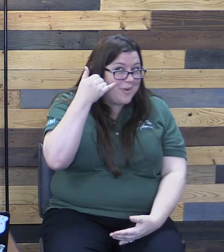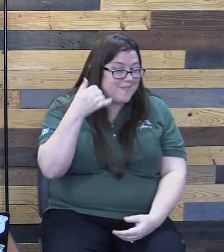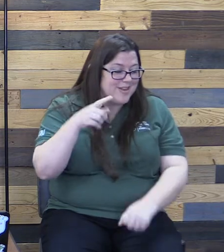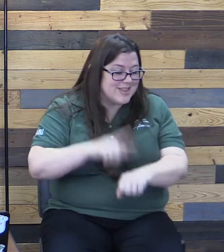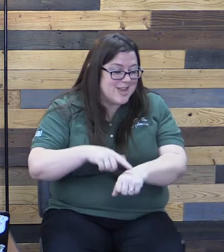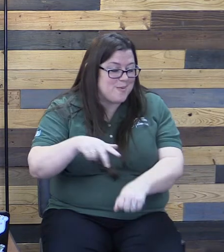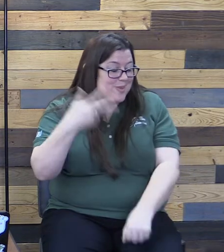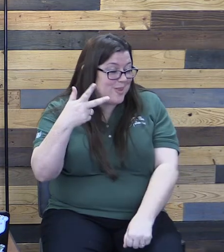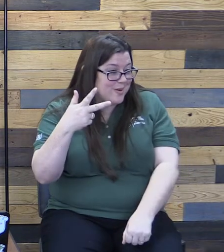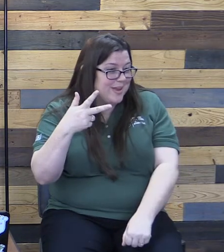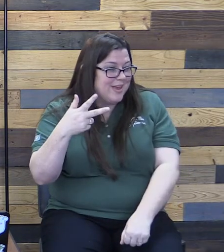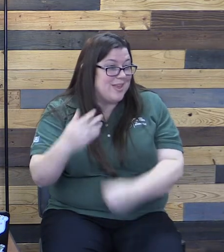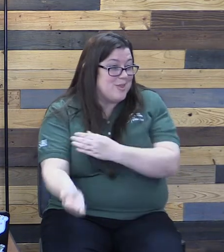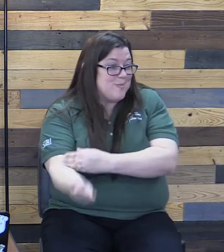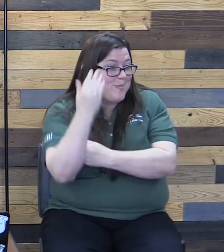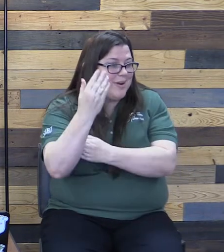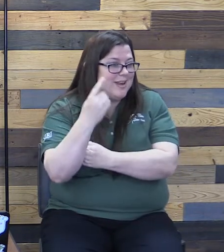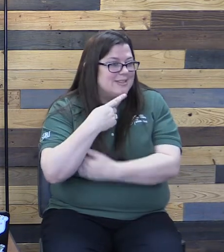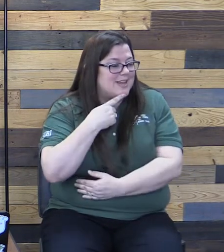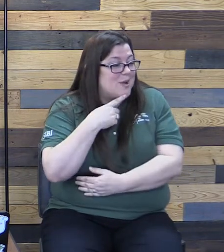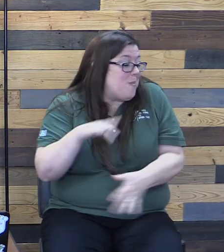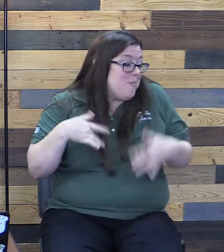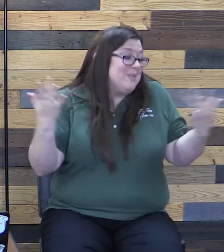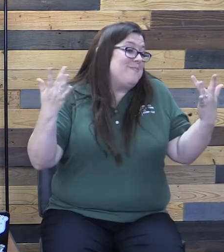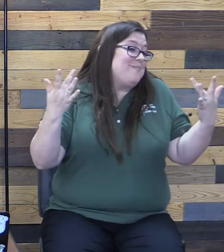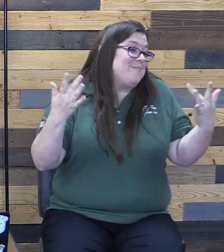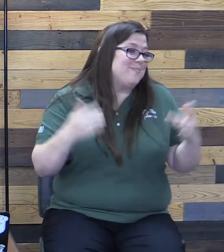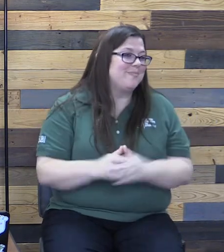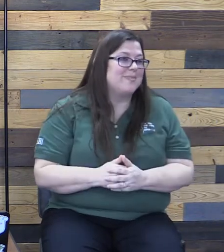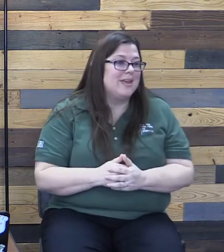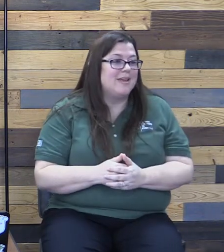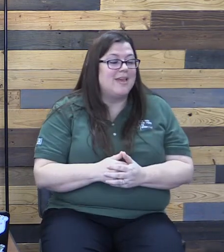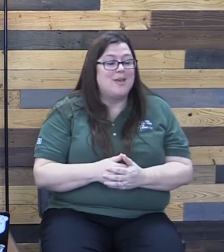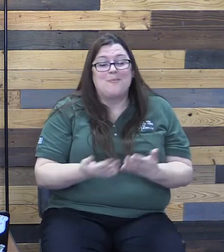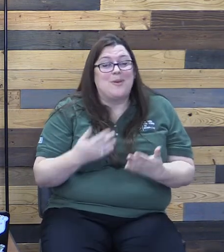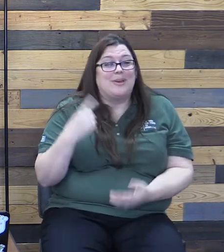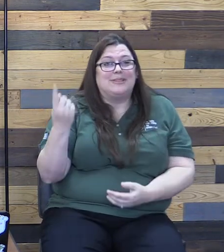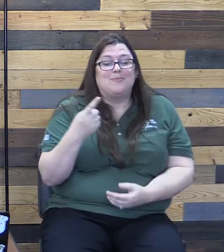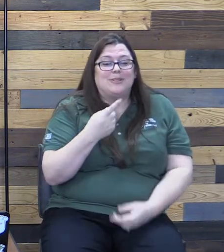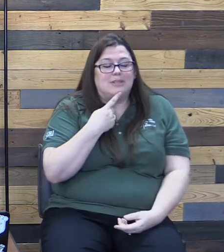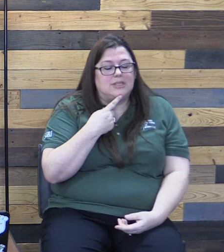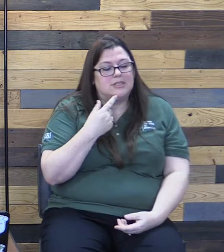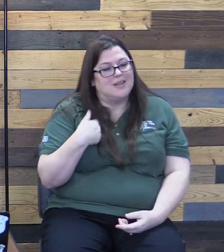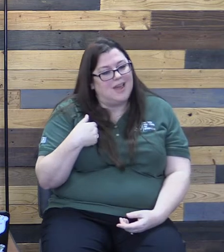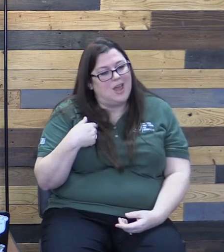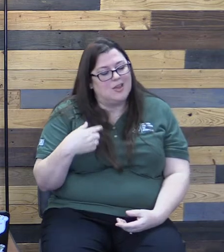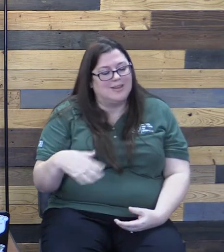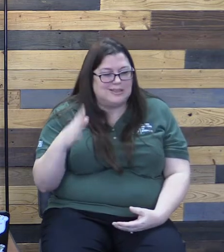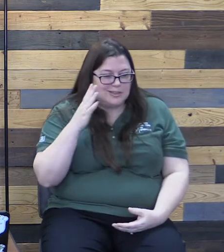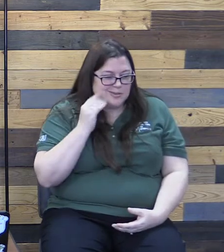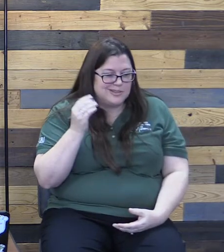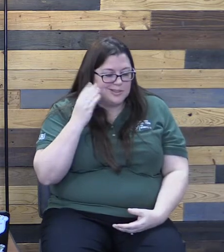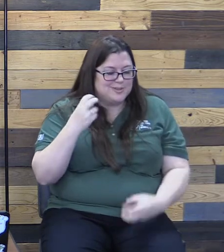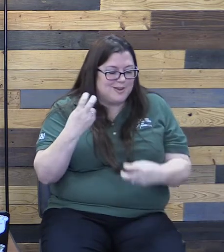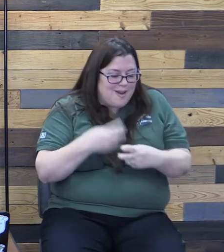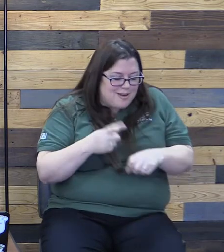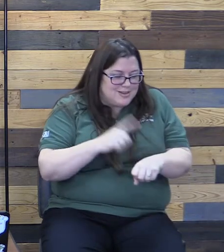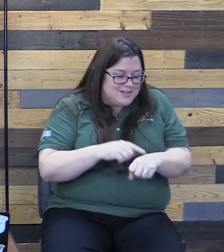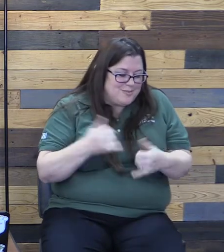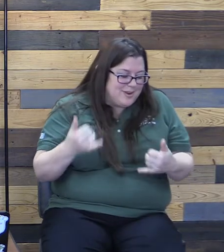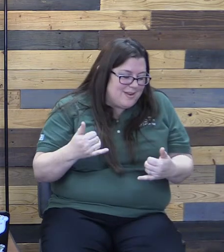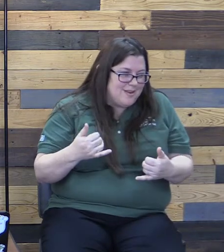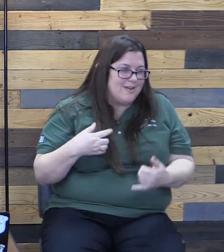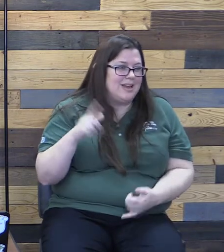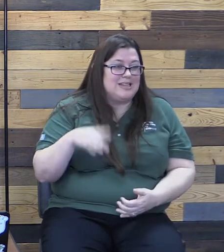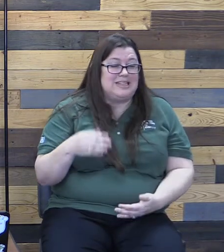and saying, what's up? and somebody telling you, I'm going through a really hard time right now. I need to see